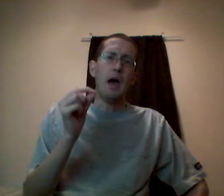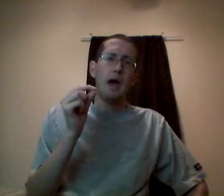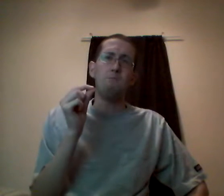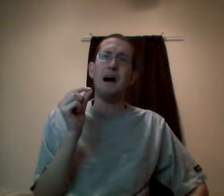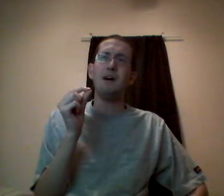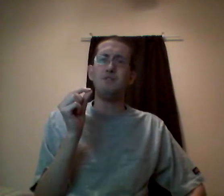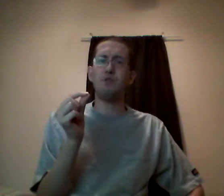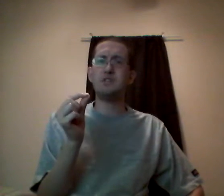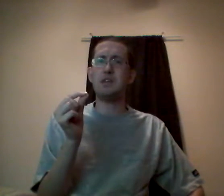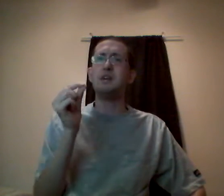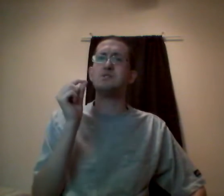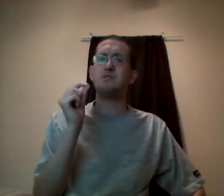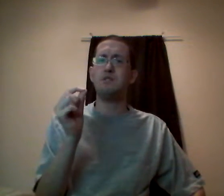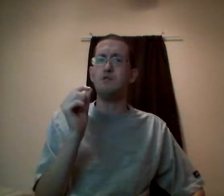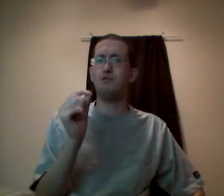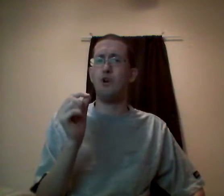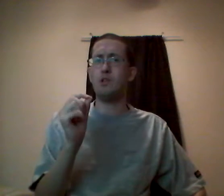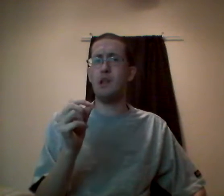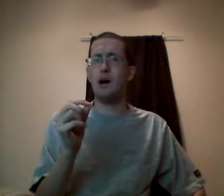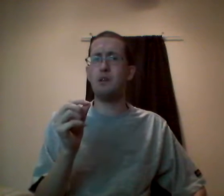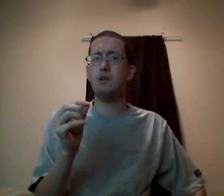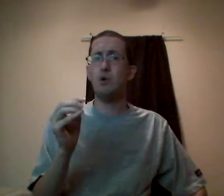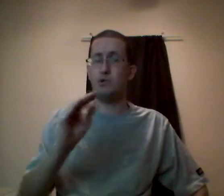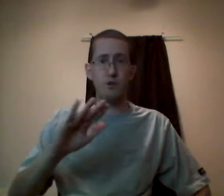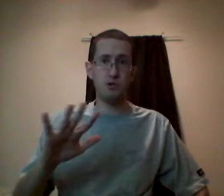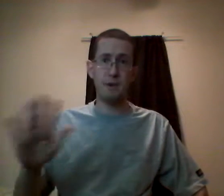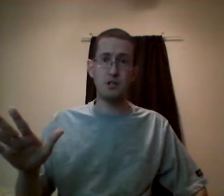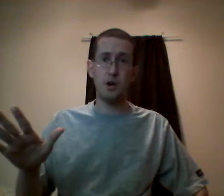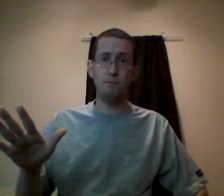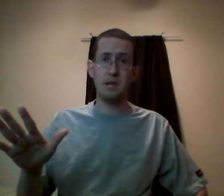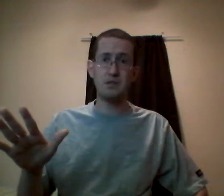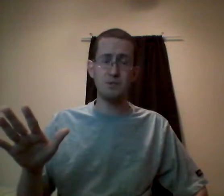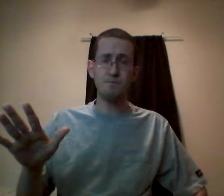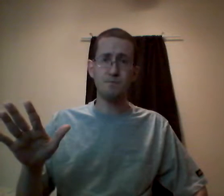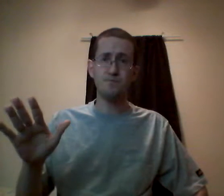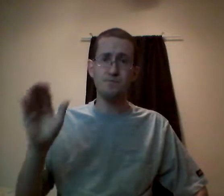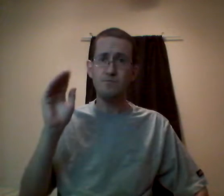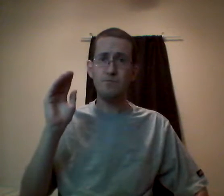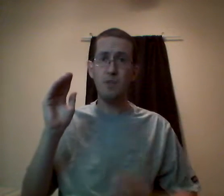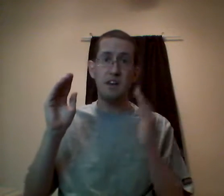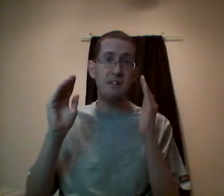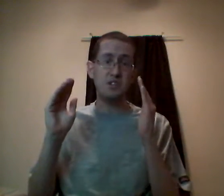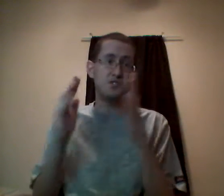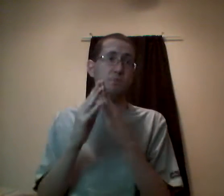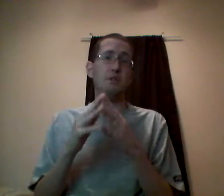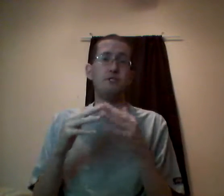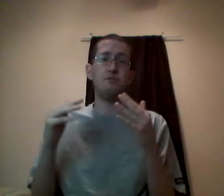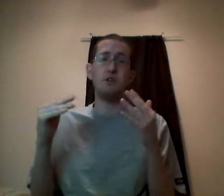And my line of reasoning is Nintendo should fall in line with all the other major companies and they should simply allow their videos